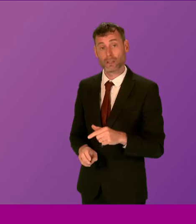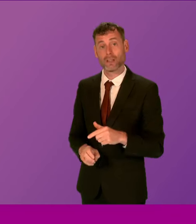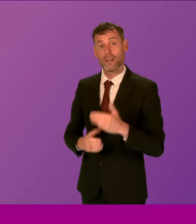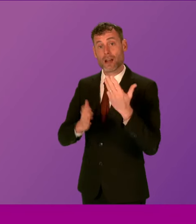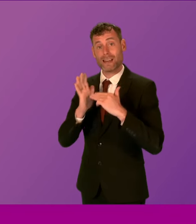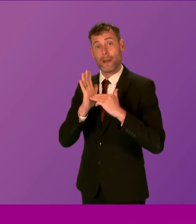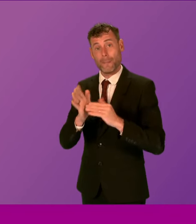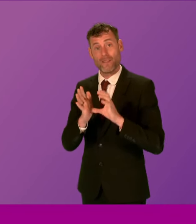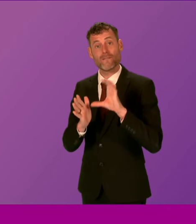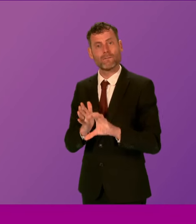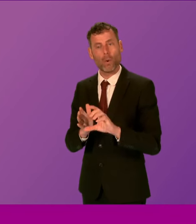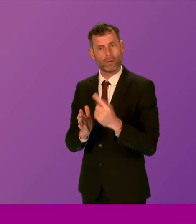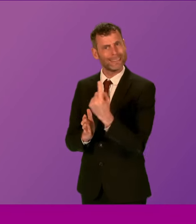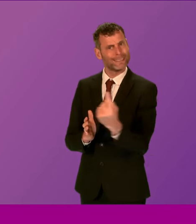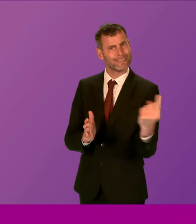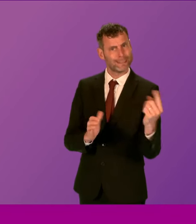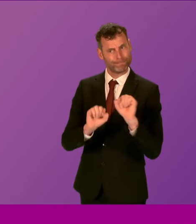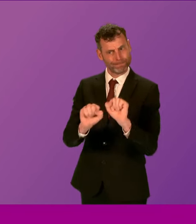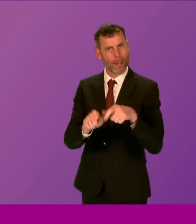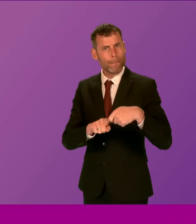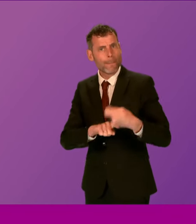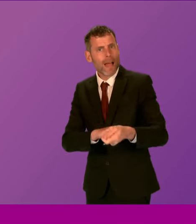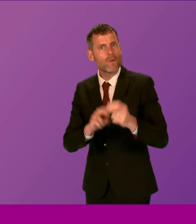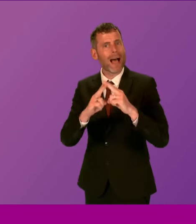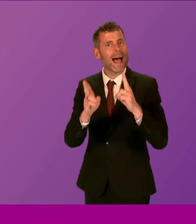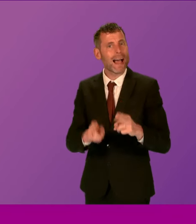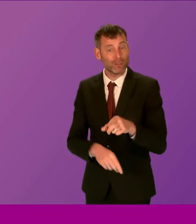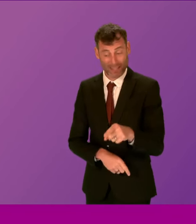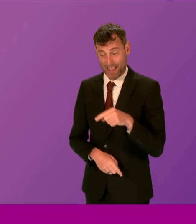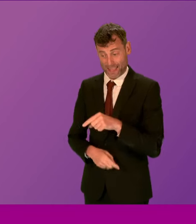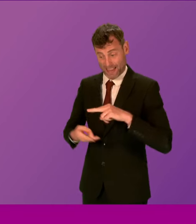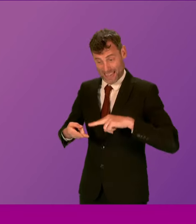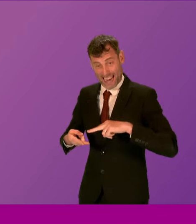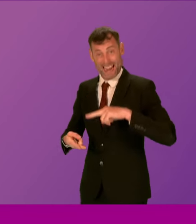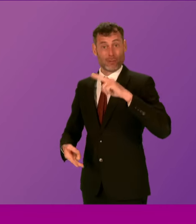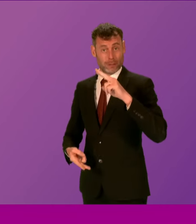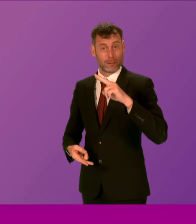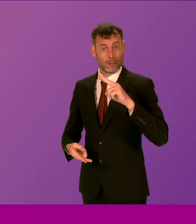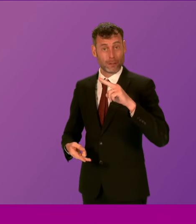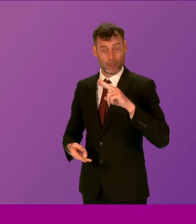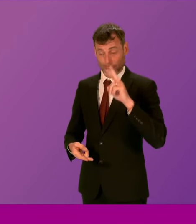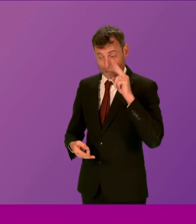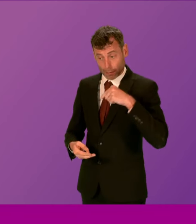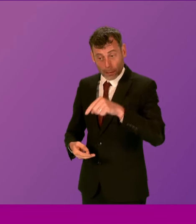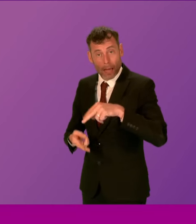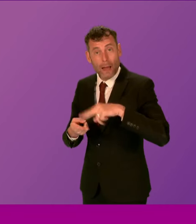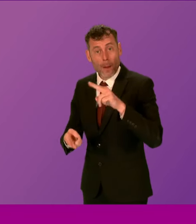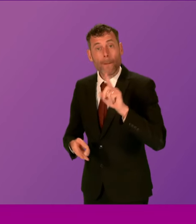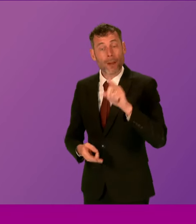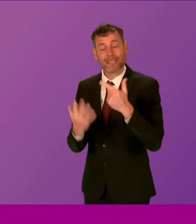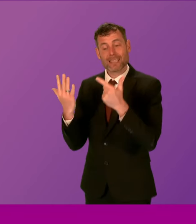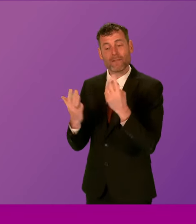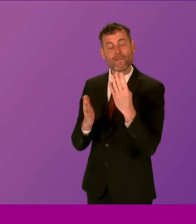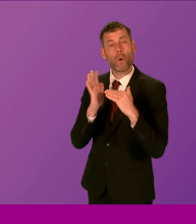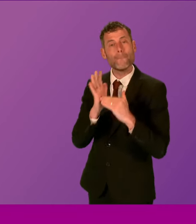discretionary housing payments in 2425. That's an increase of over £6 million from this financial year. It also includes, of course, £74 million